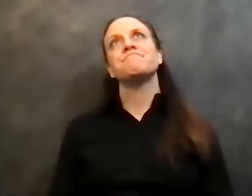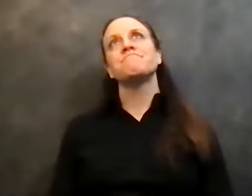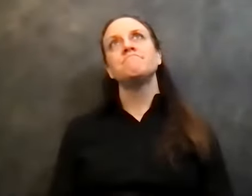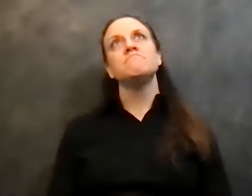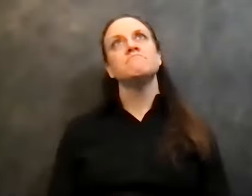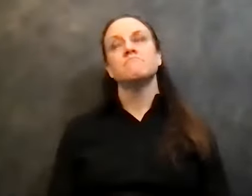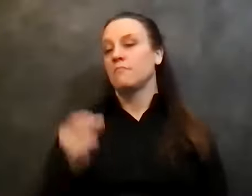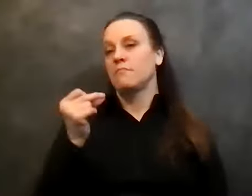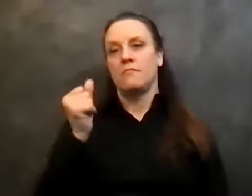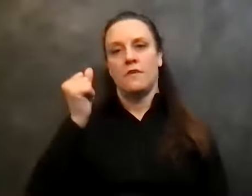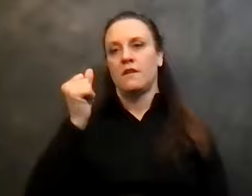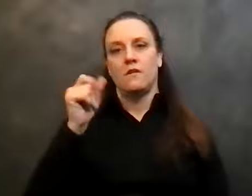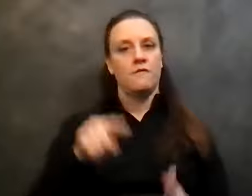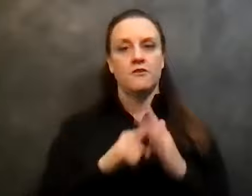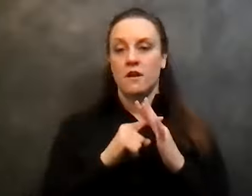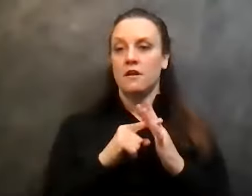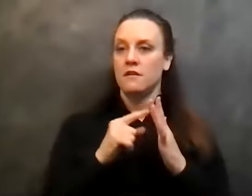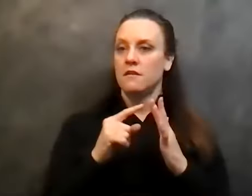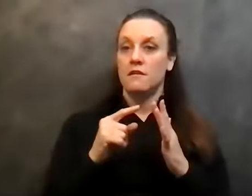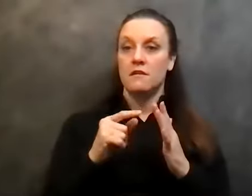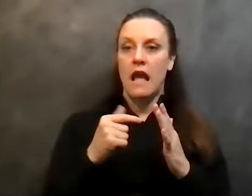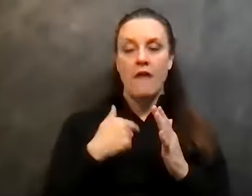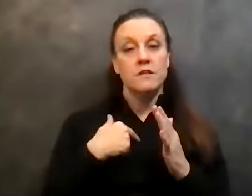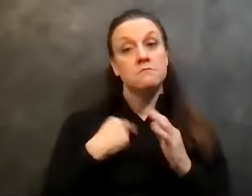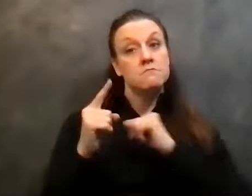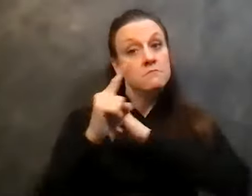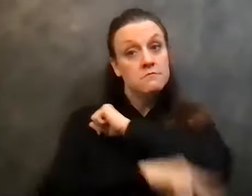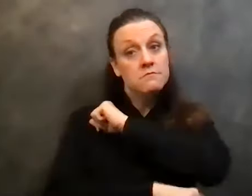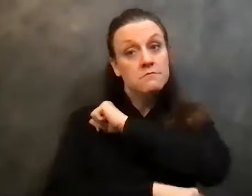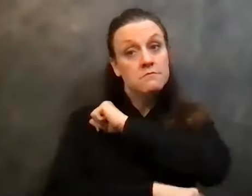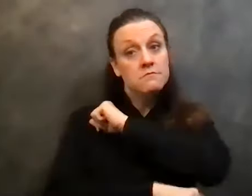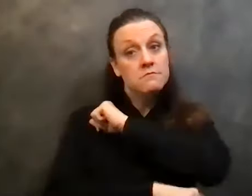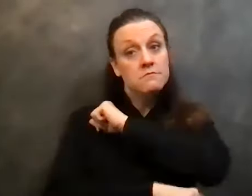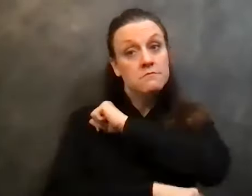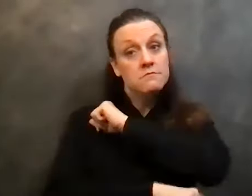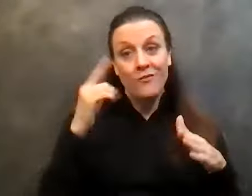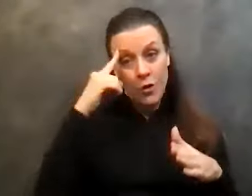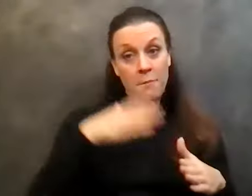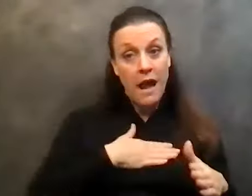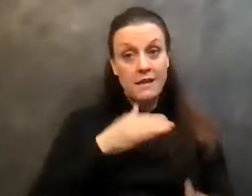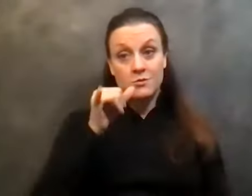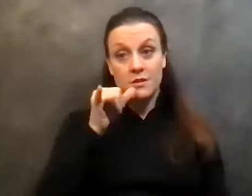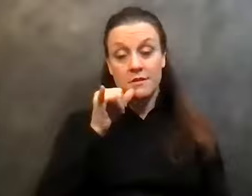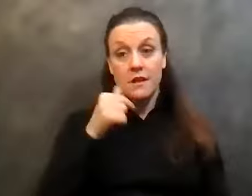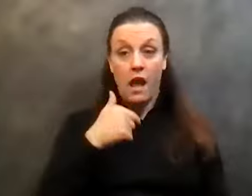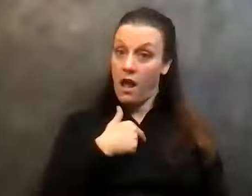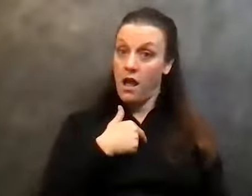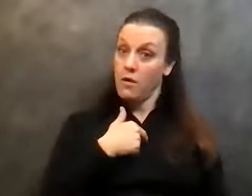the gate, uh, I started to have some consequences to my drinking. I would, uh, I would drive while